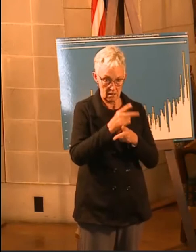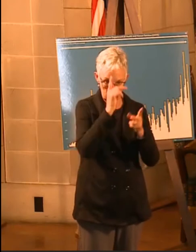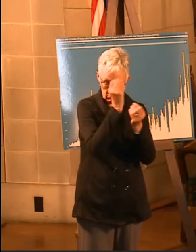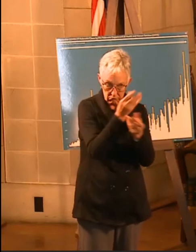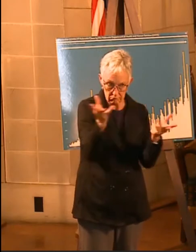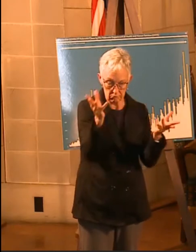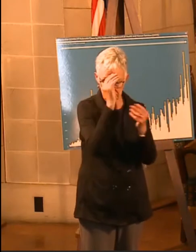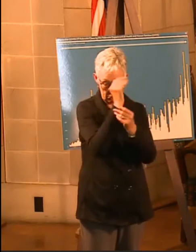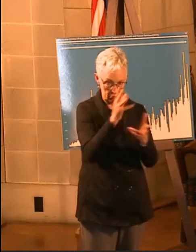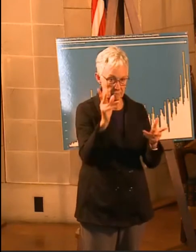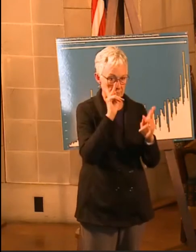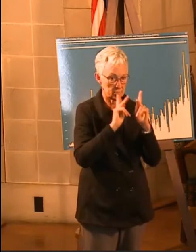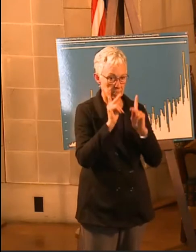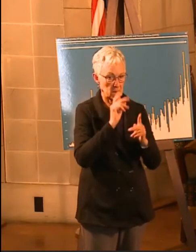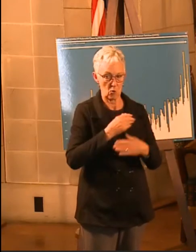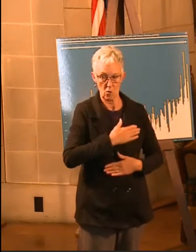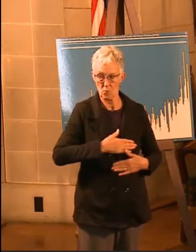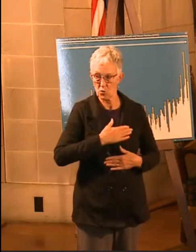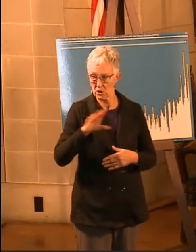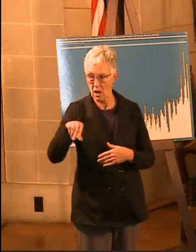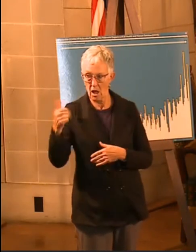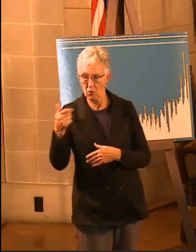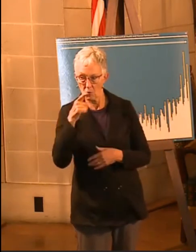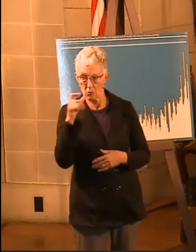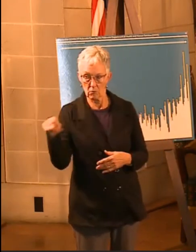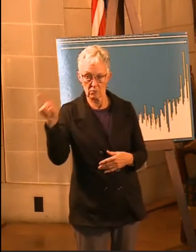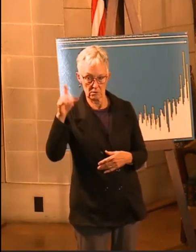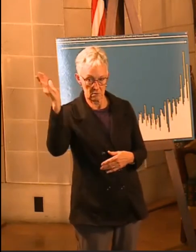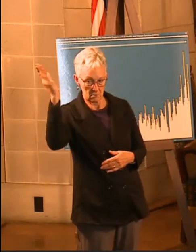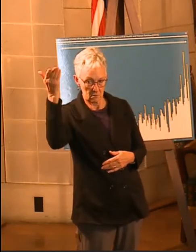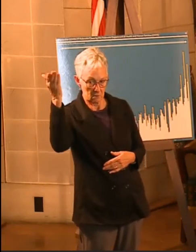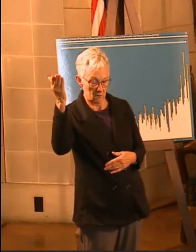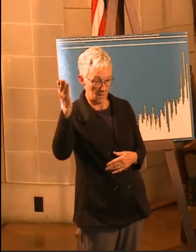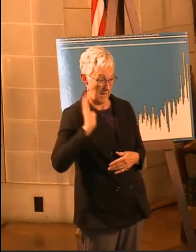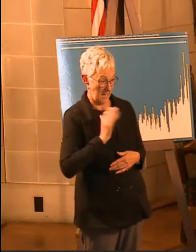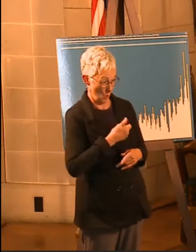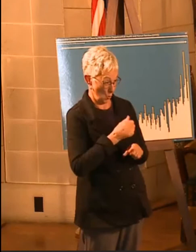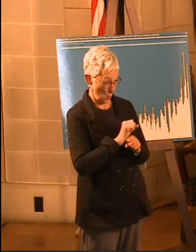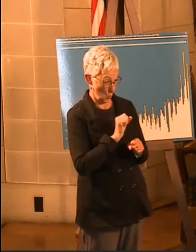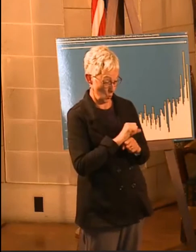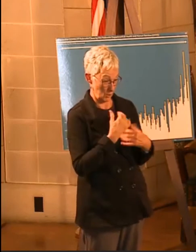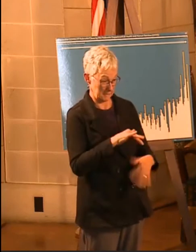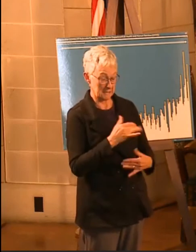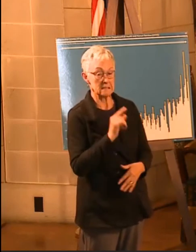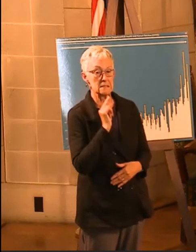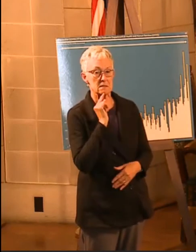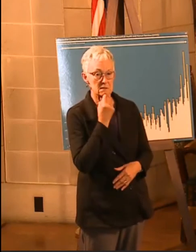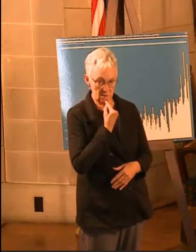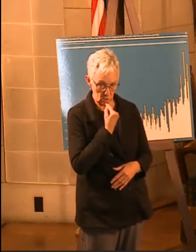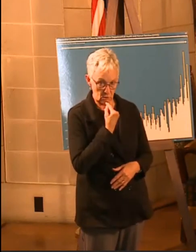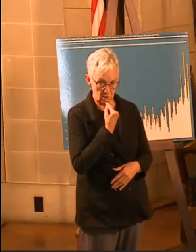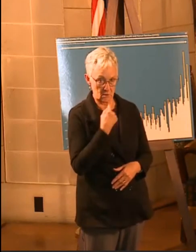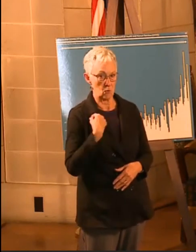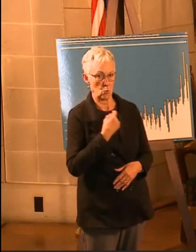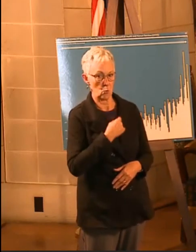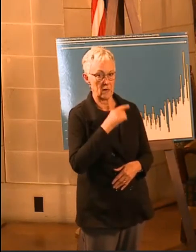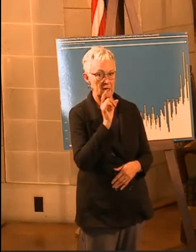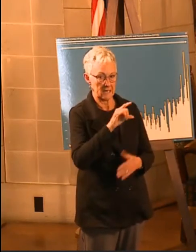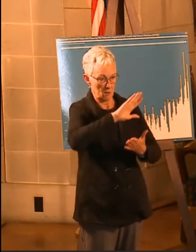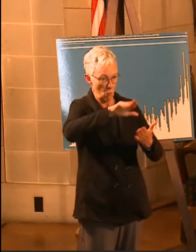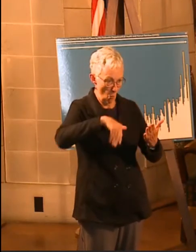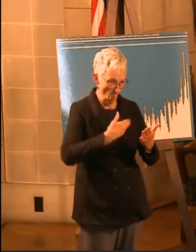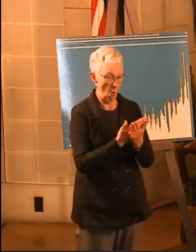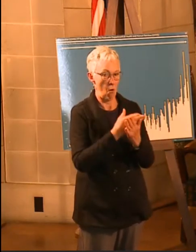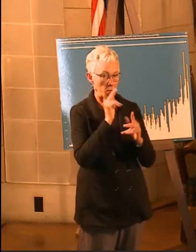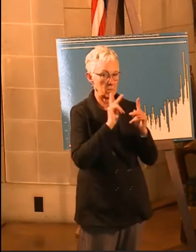other folks here today. But our work is serious. Our work in our schools is serious. And we need that coordination and cooperation across all sectors